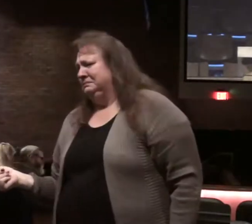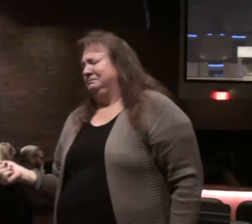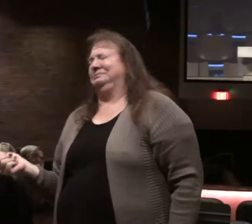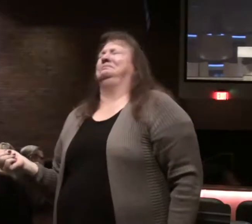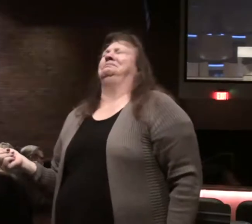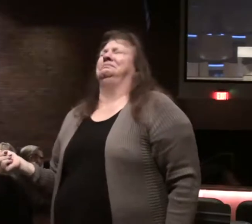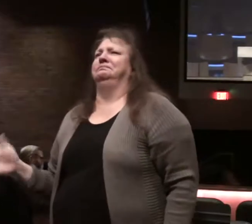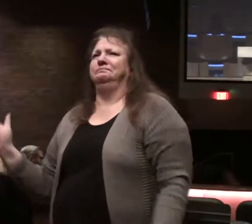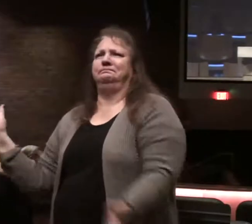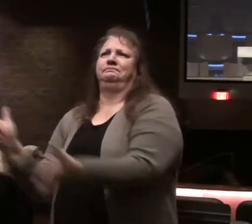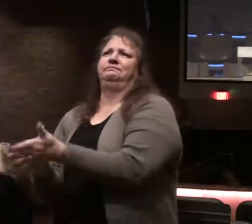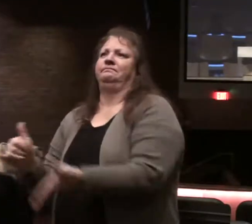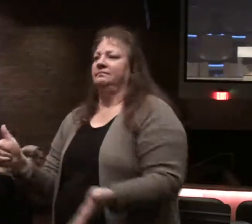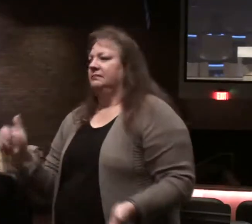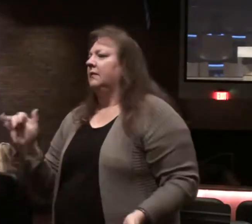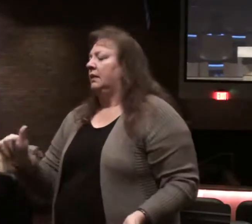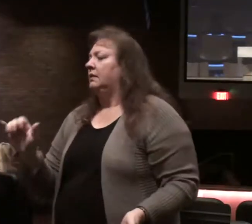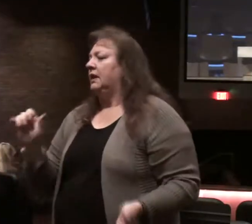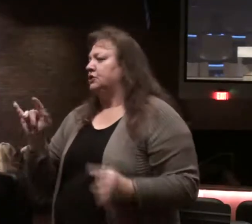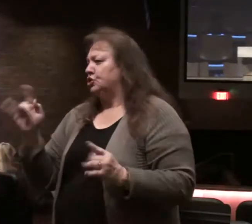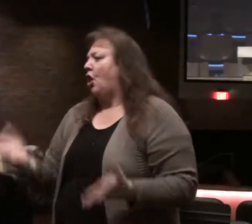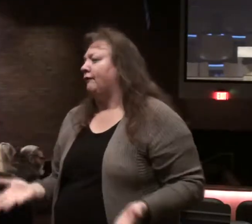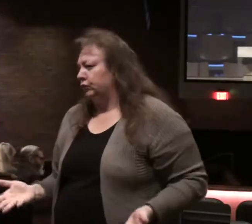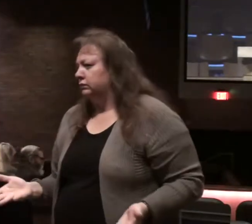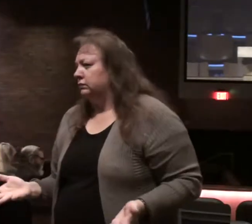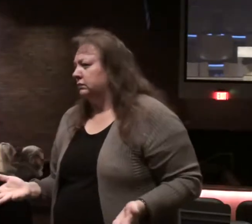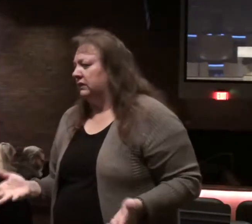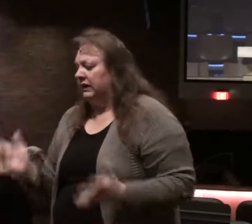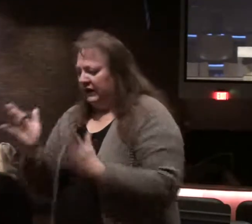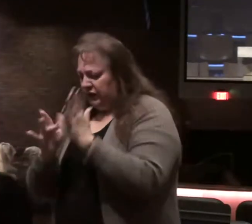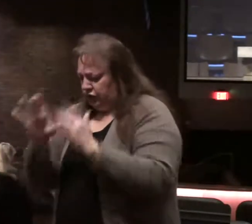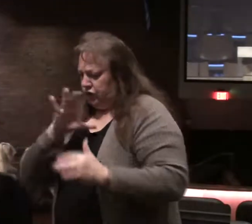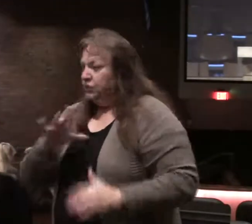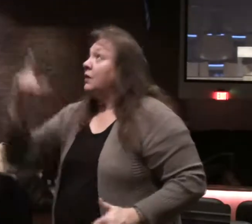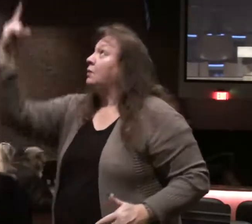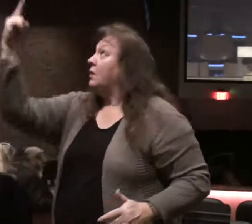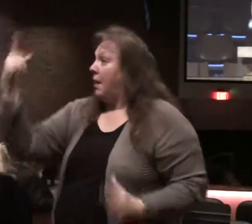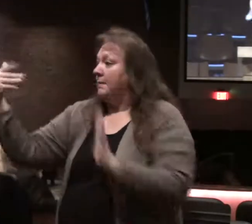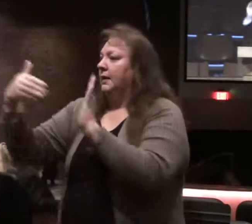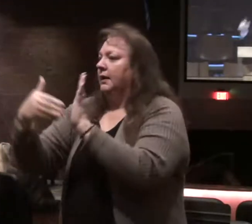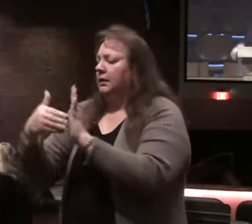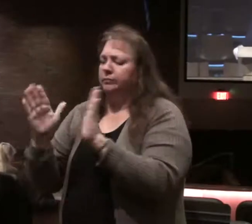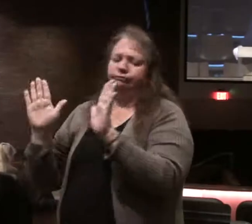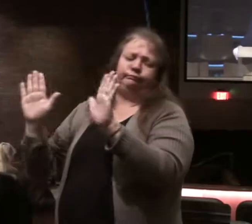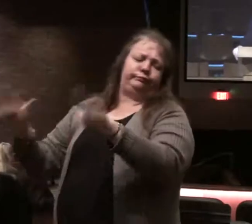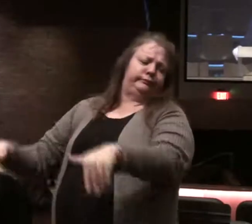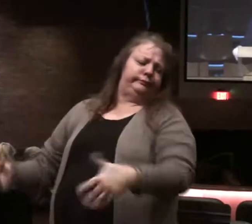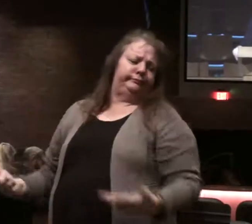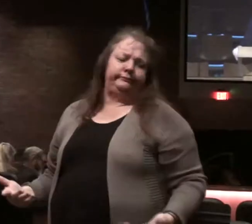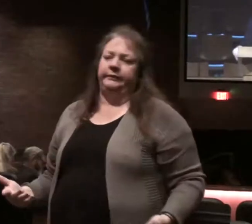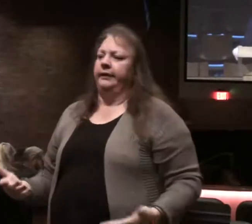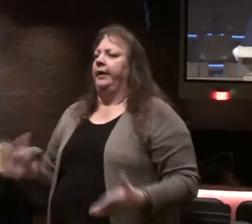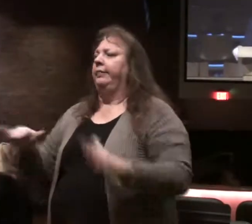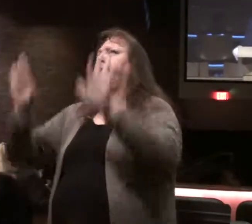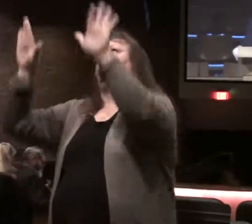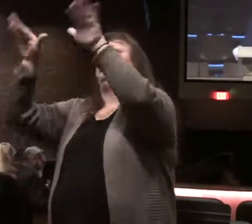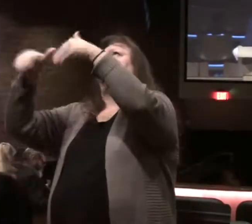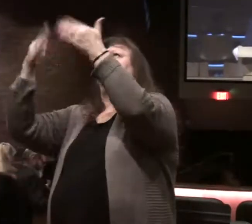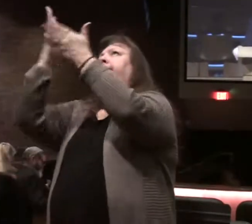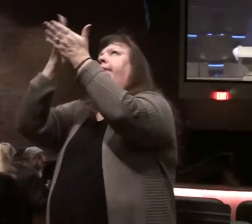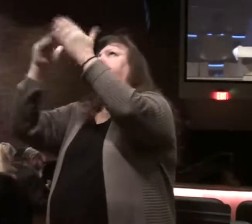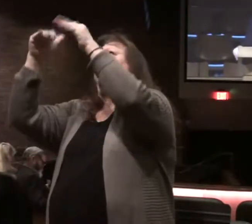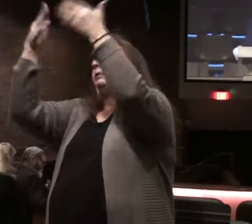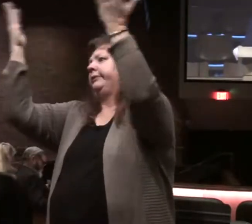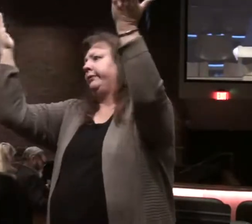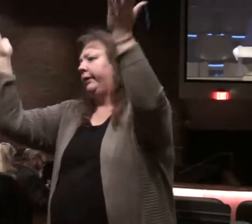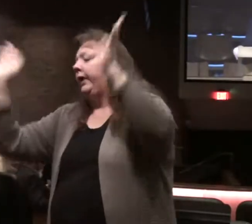That's... That'd be a scoffer. Jesus Christ is returning someday. Pie in the sky. That'd be a